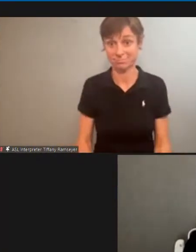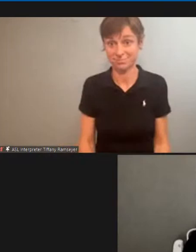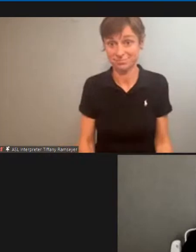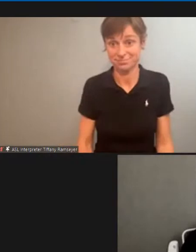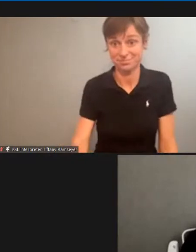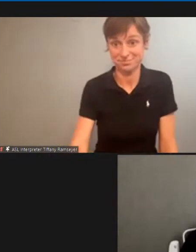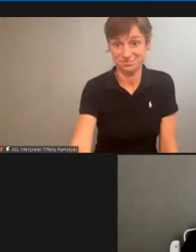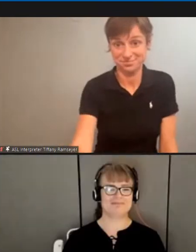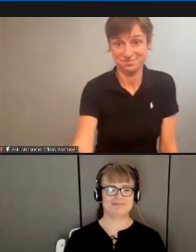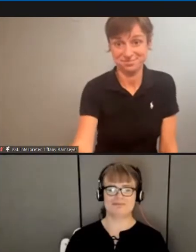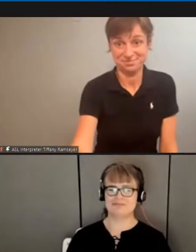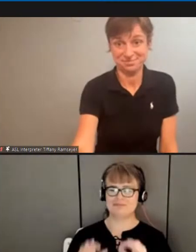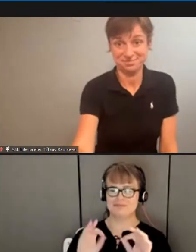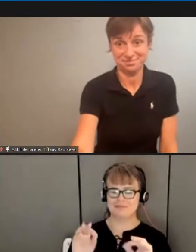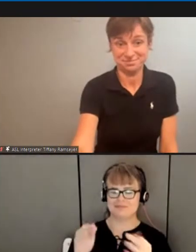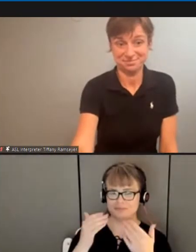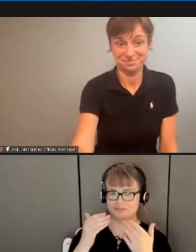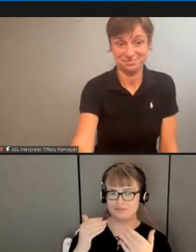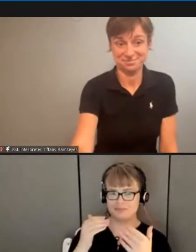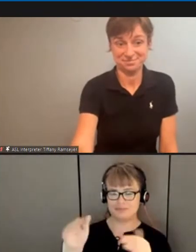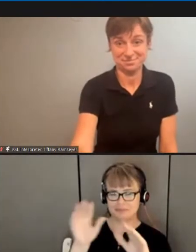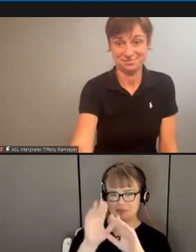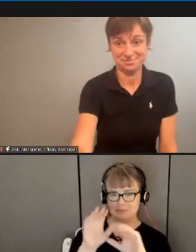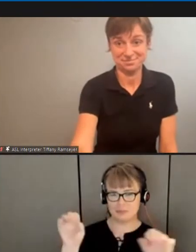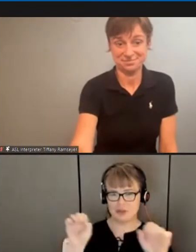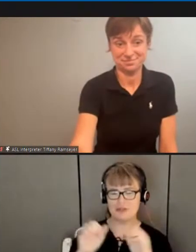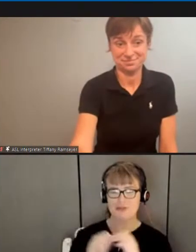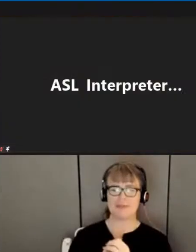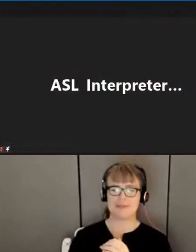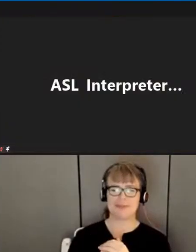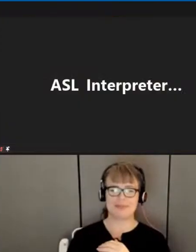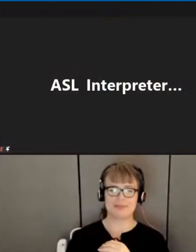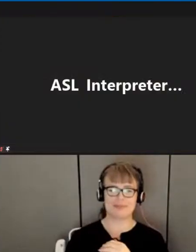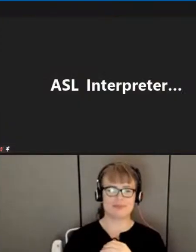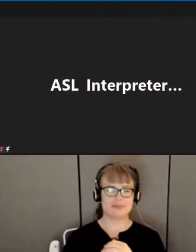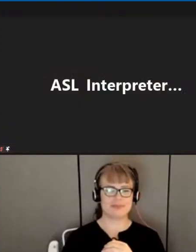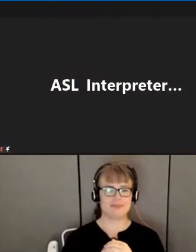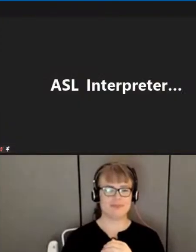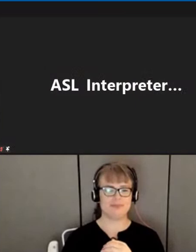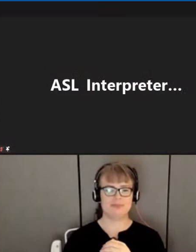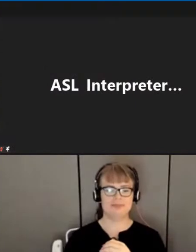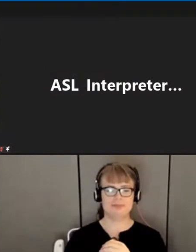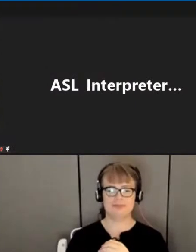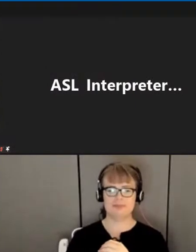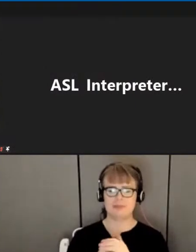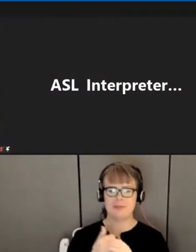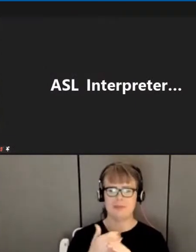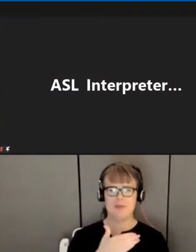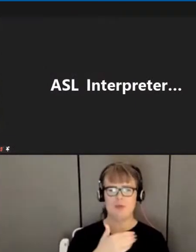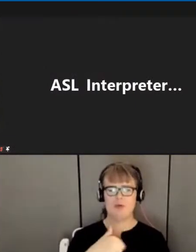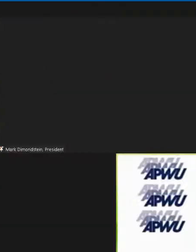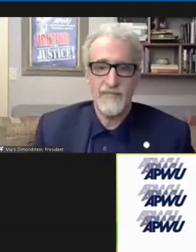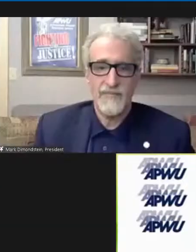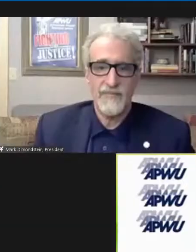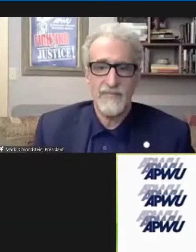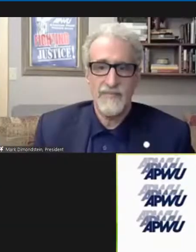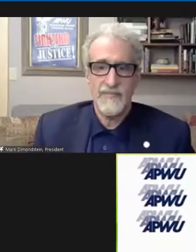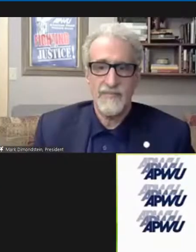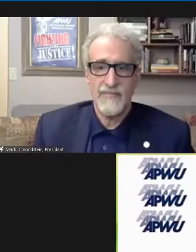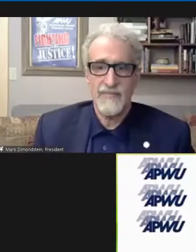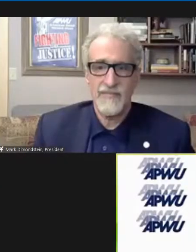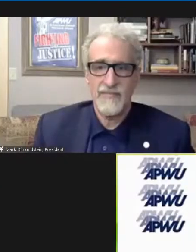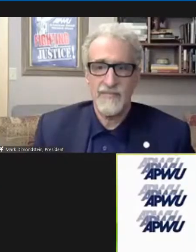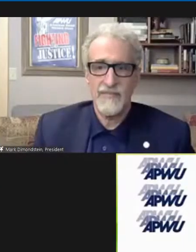Thank you. Thank you. Before I go to support services director, there's a couple